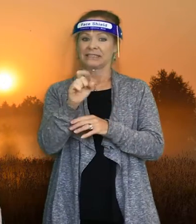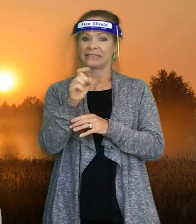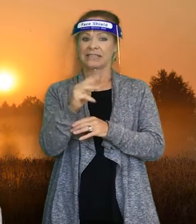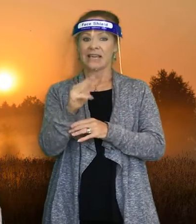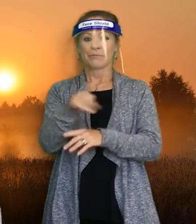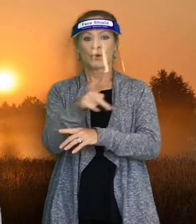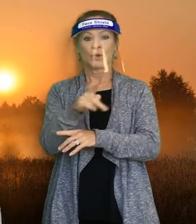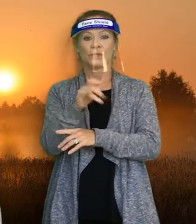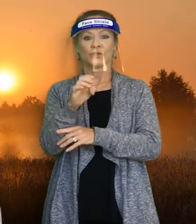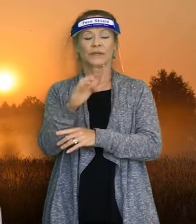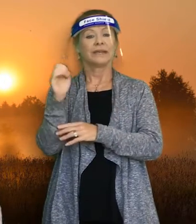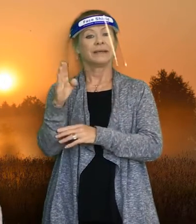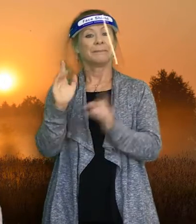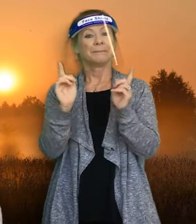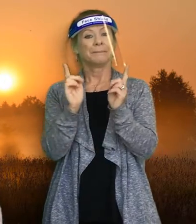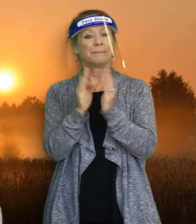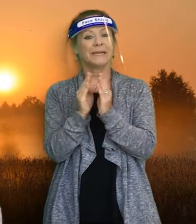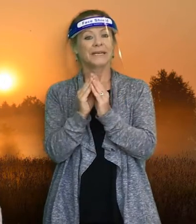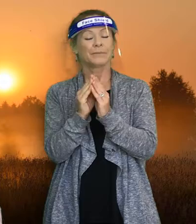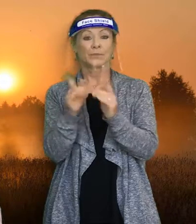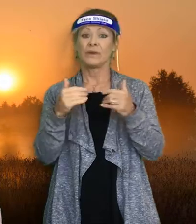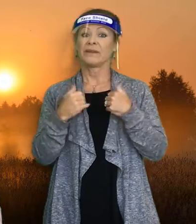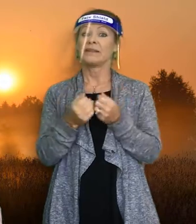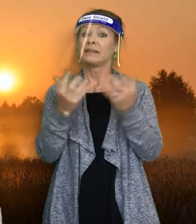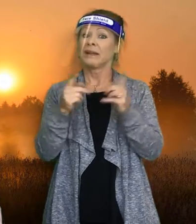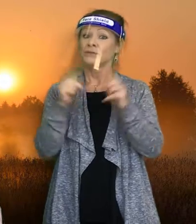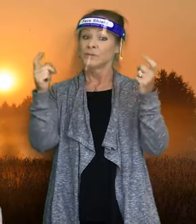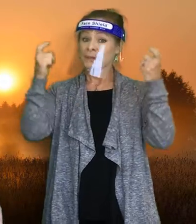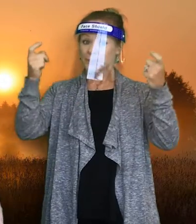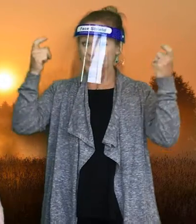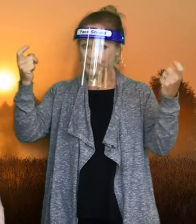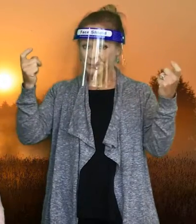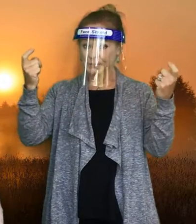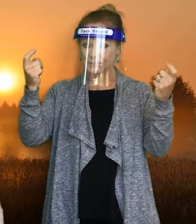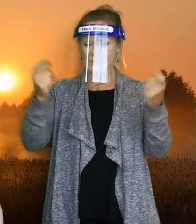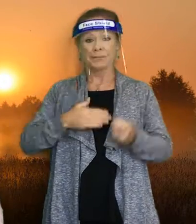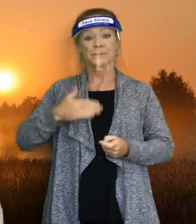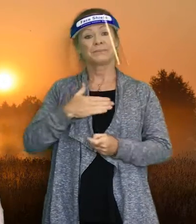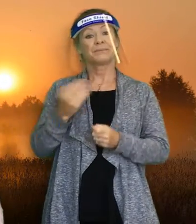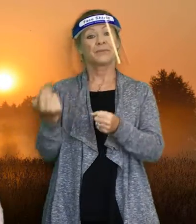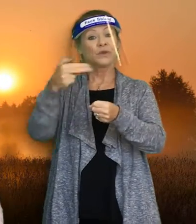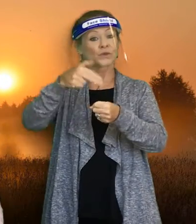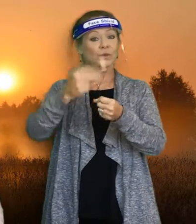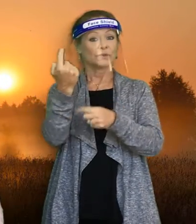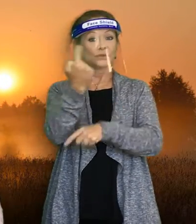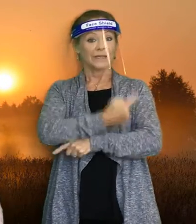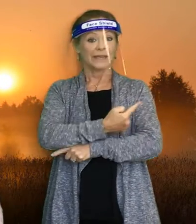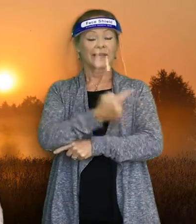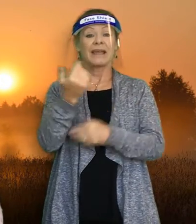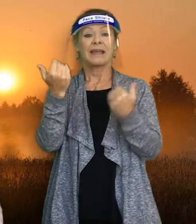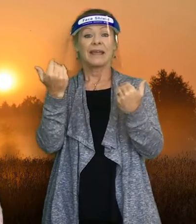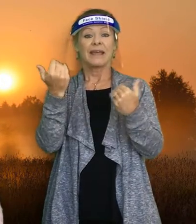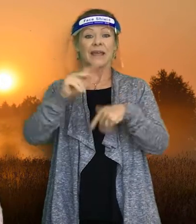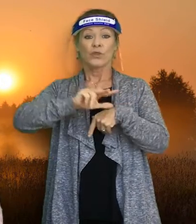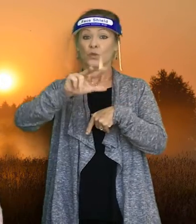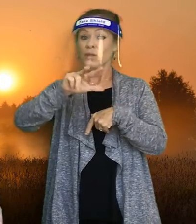Poetry Club meeting, and we have a lot to celebrate. Please join us today at 3